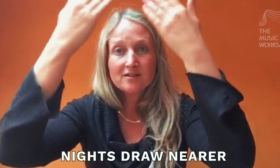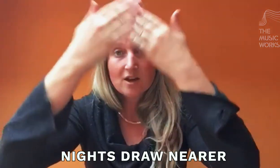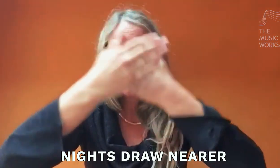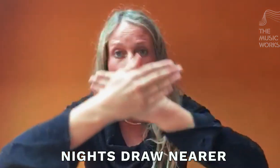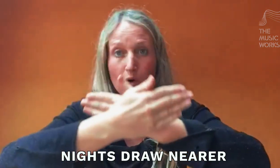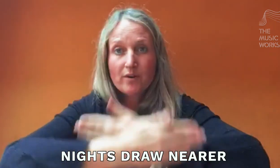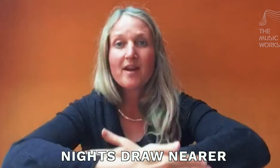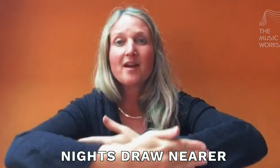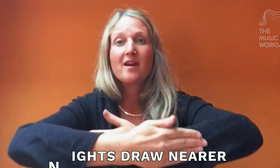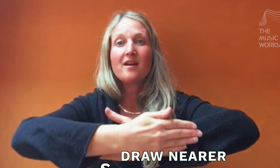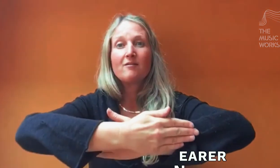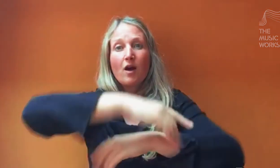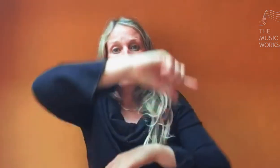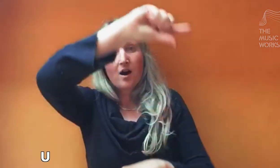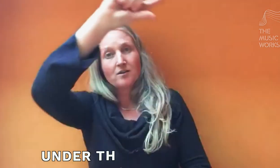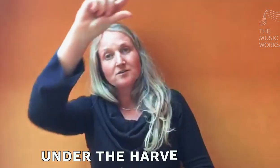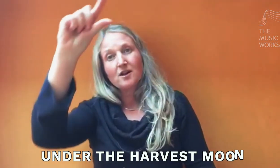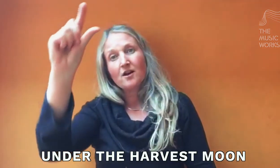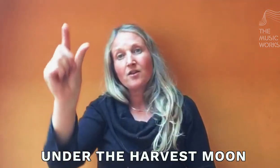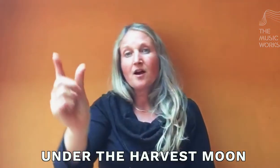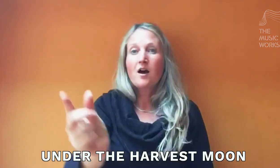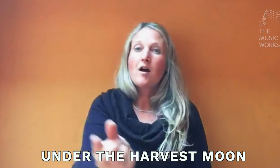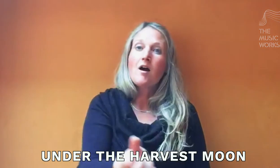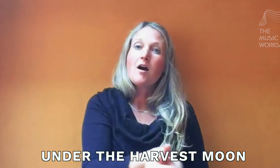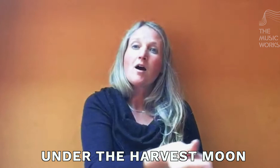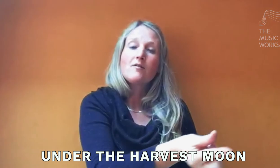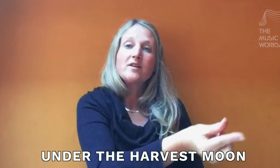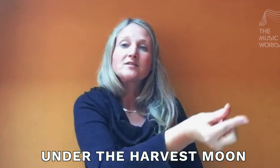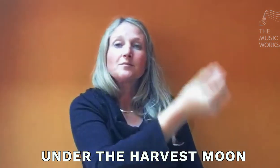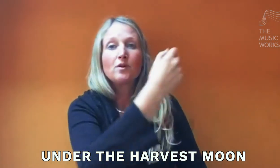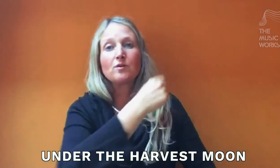drawn nearer under the harvest moon.